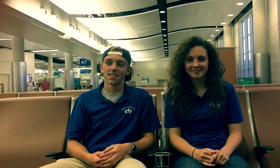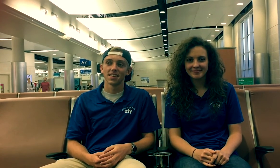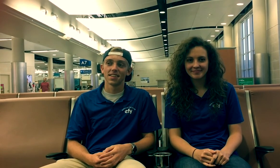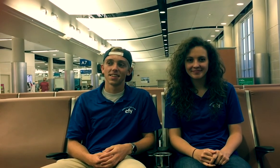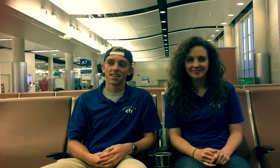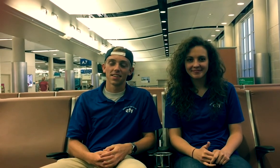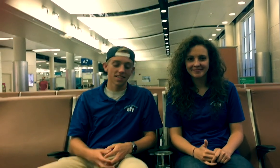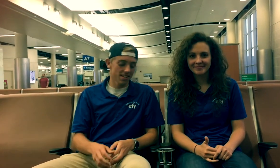you enough